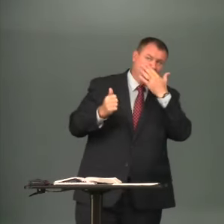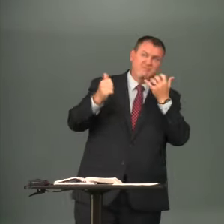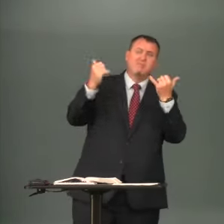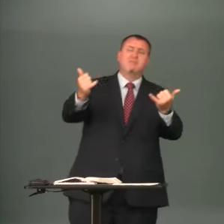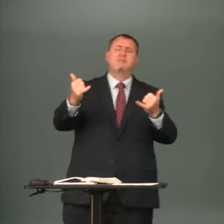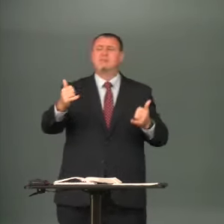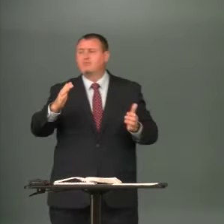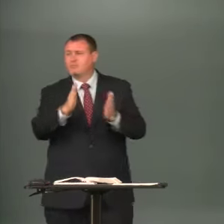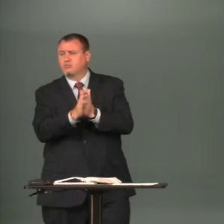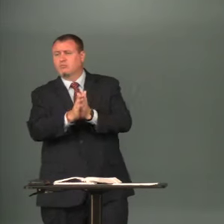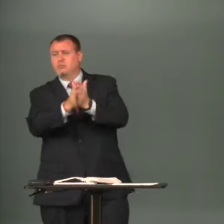i pray amen